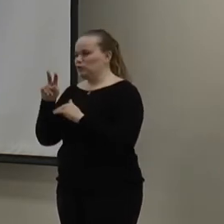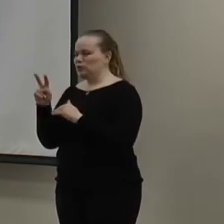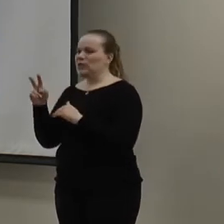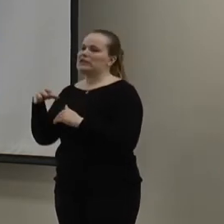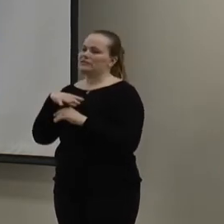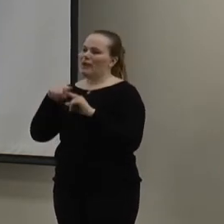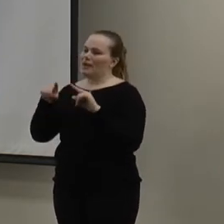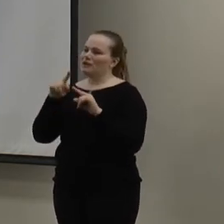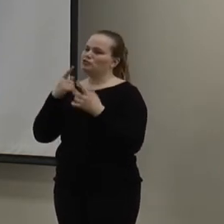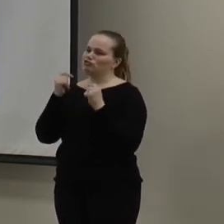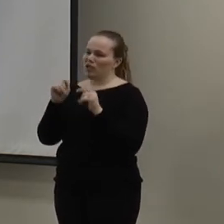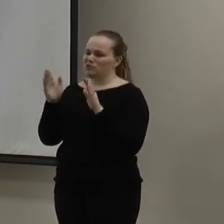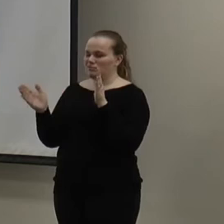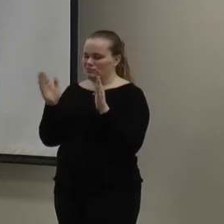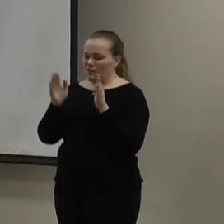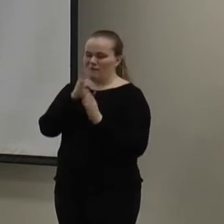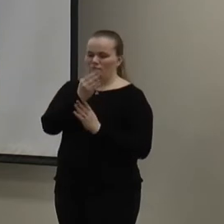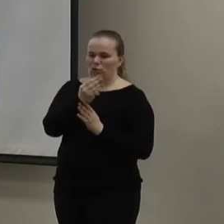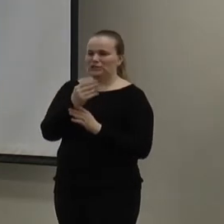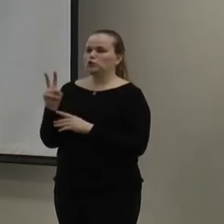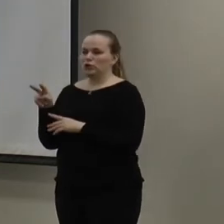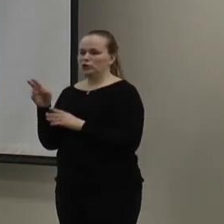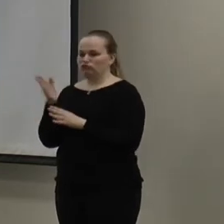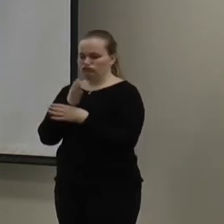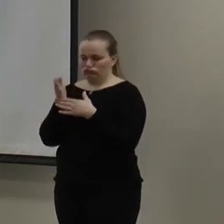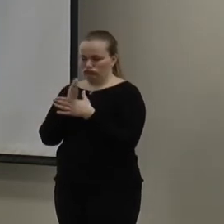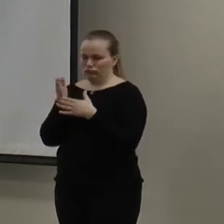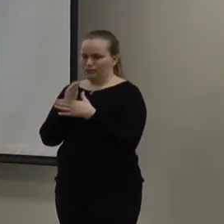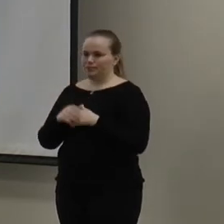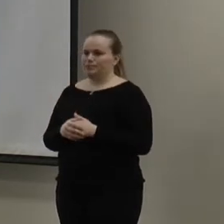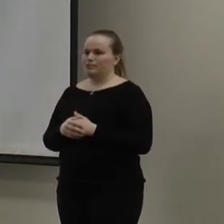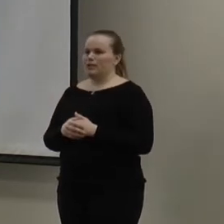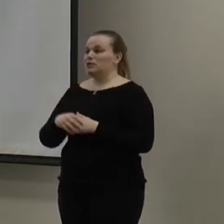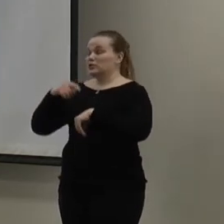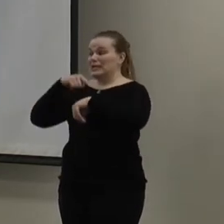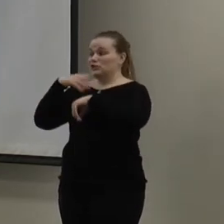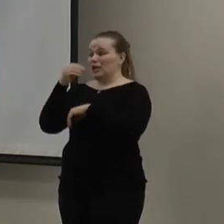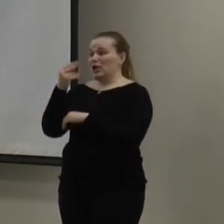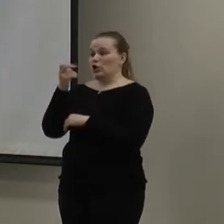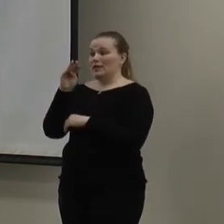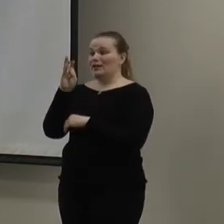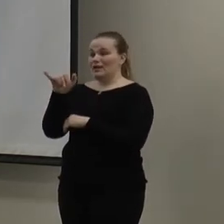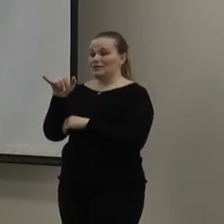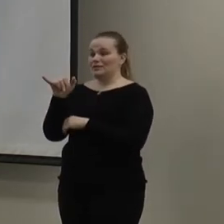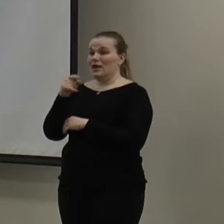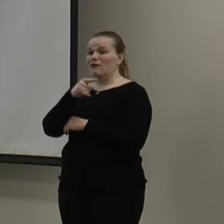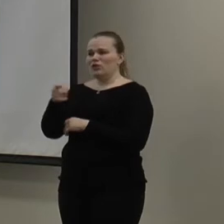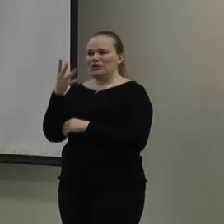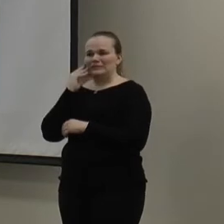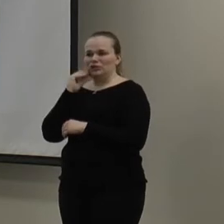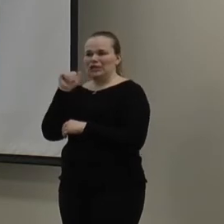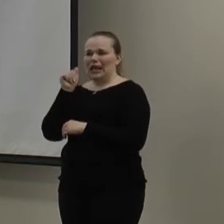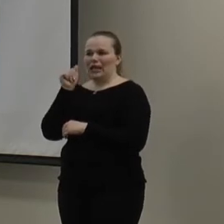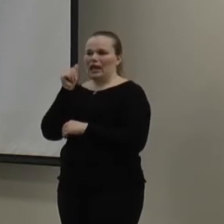But, definitely, you know, just take a look at it. So, temperature and humidity. So, has anyone been to, like,